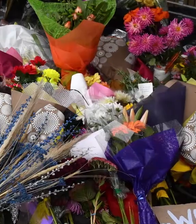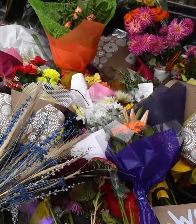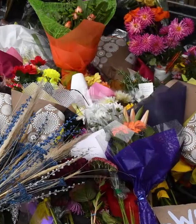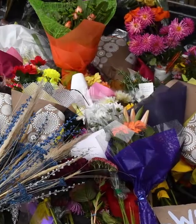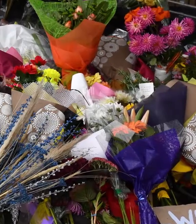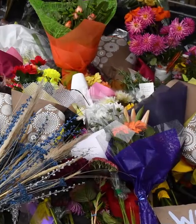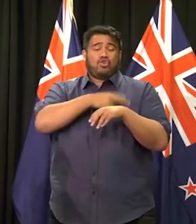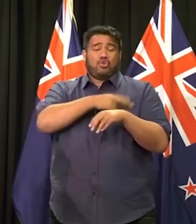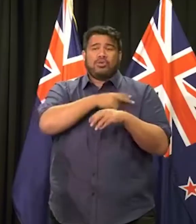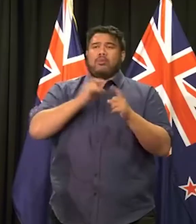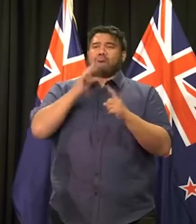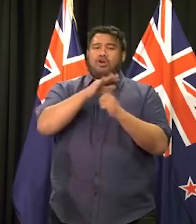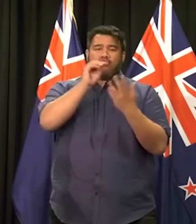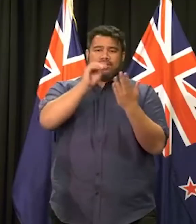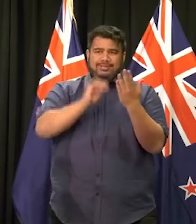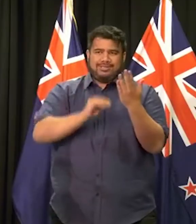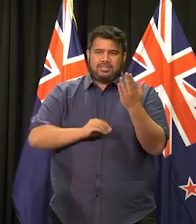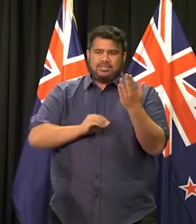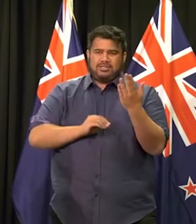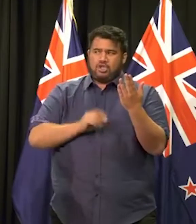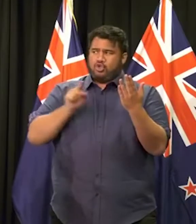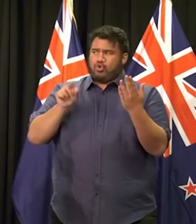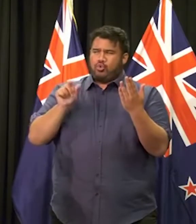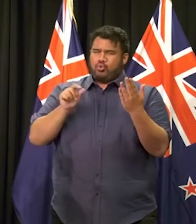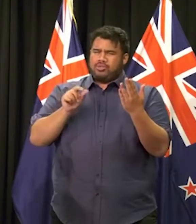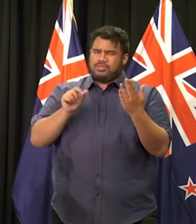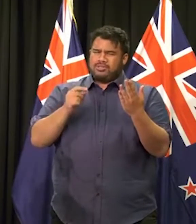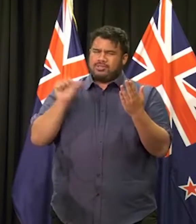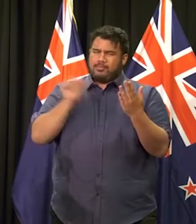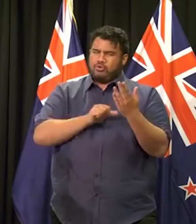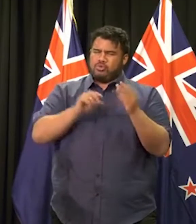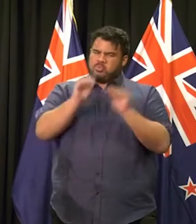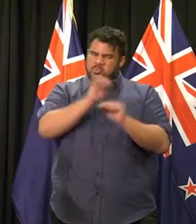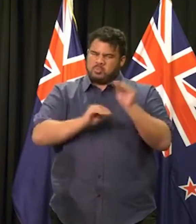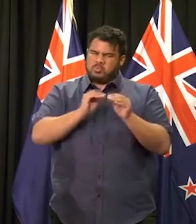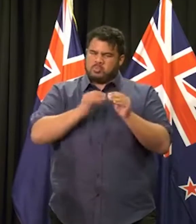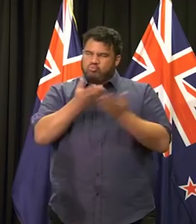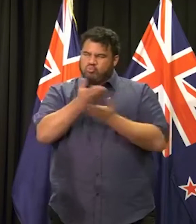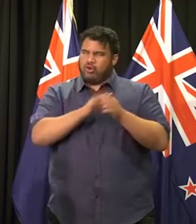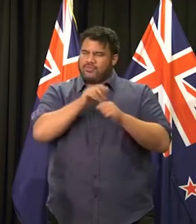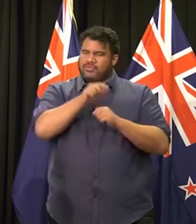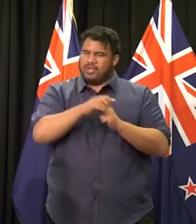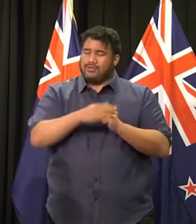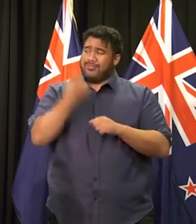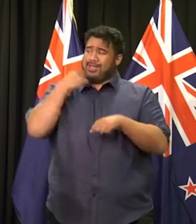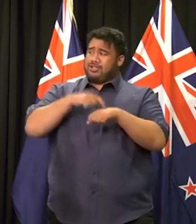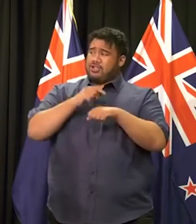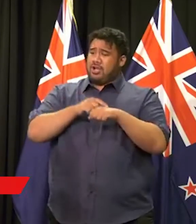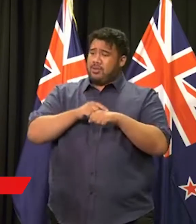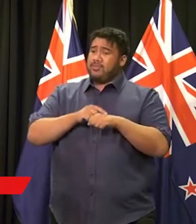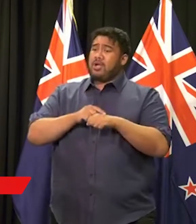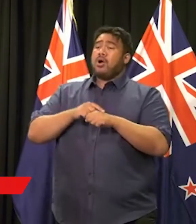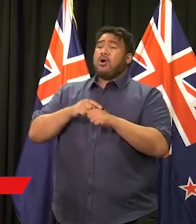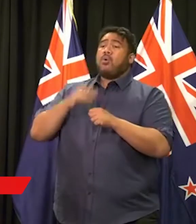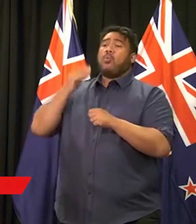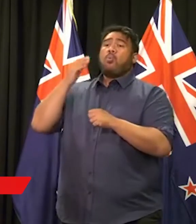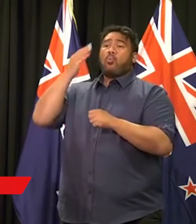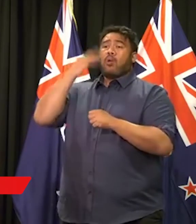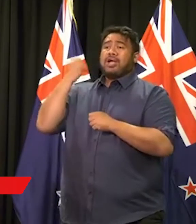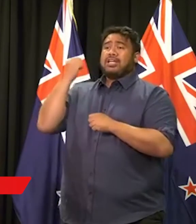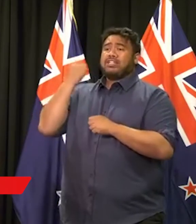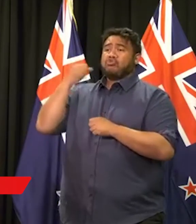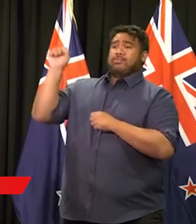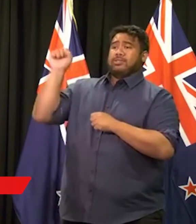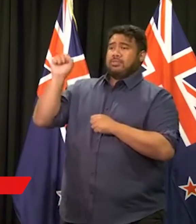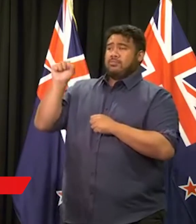did that, did you include white nationalism, extremism in the priorities? Uh, extremism is of